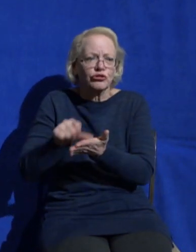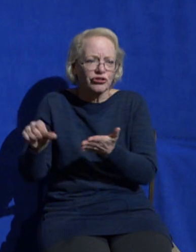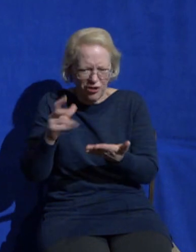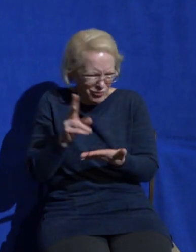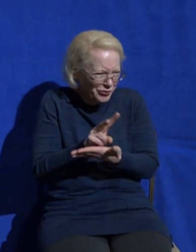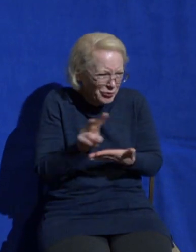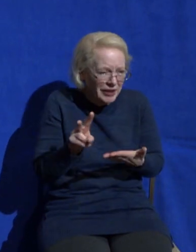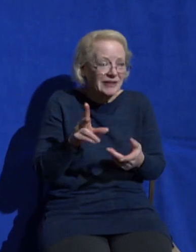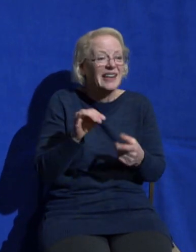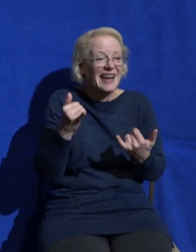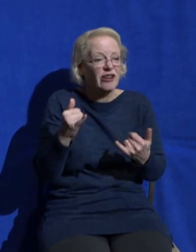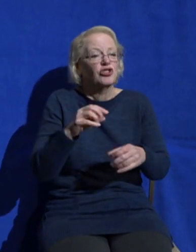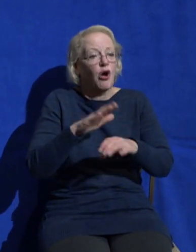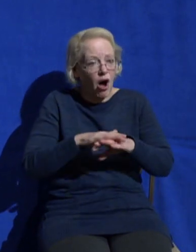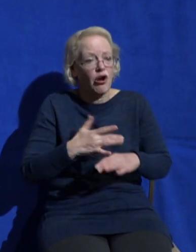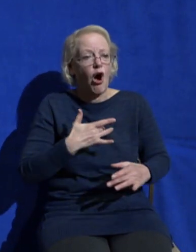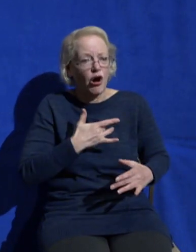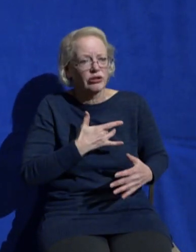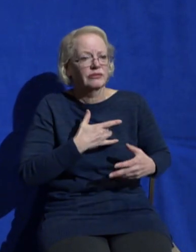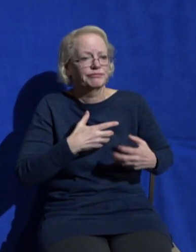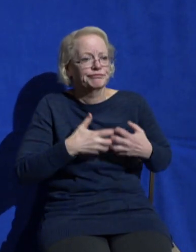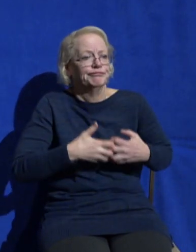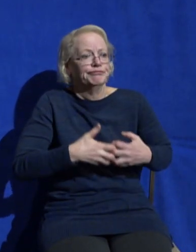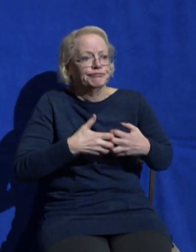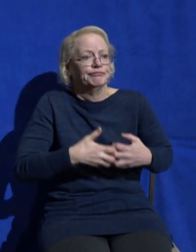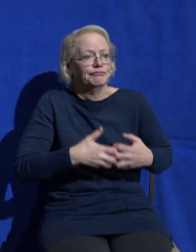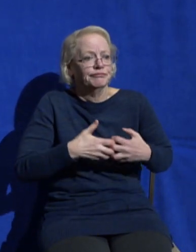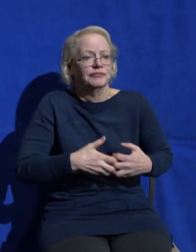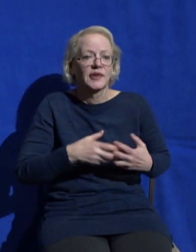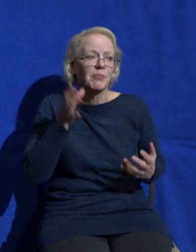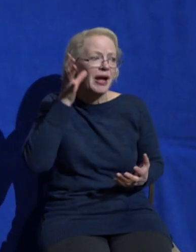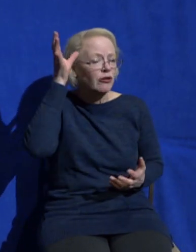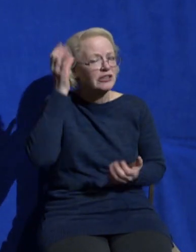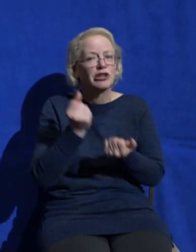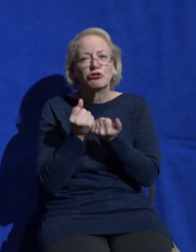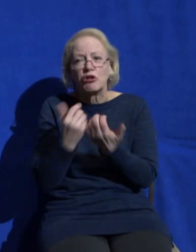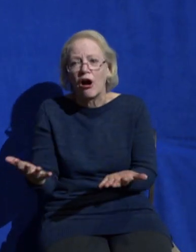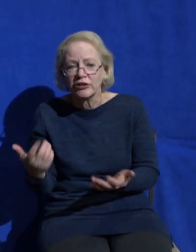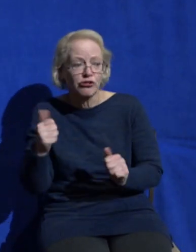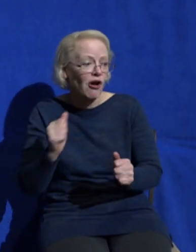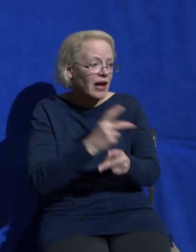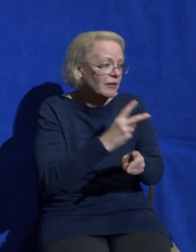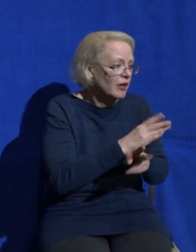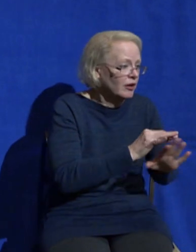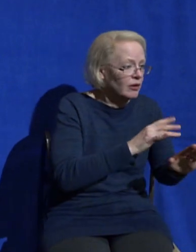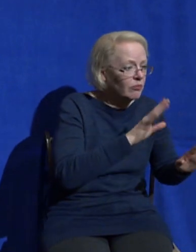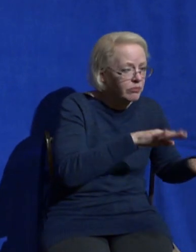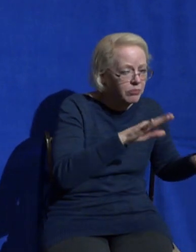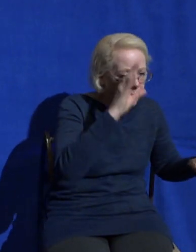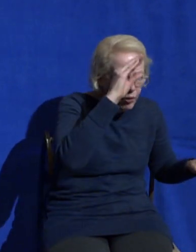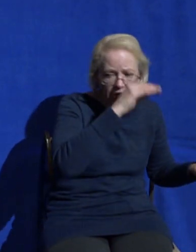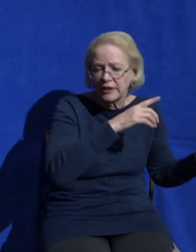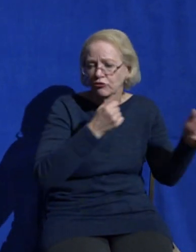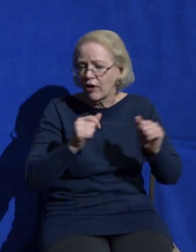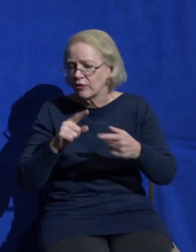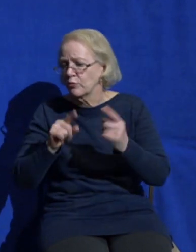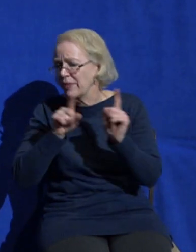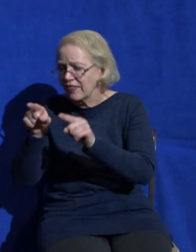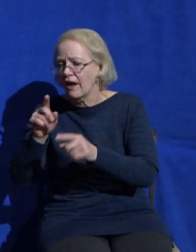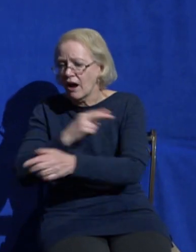right now and they're exhausted trying to care for the boys trying to be at the hospital with their brand new baby girl and everything feels up in the air